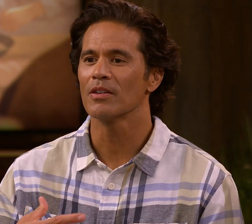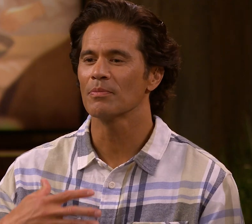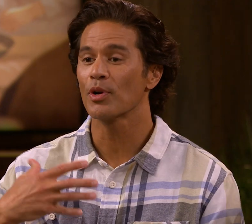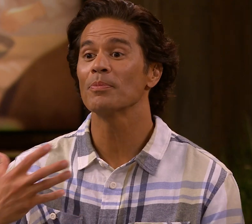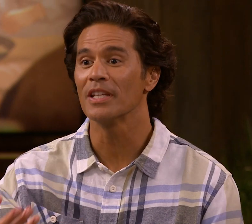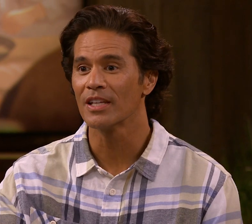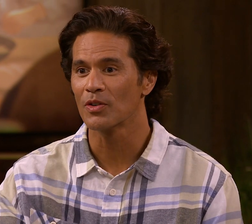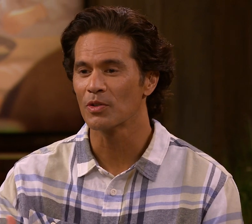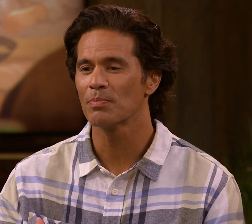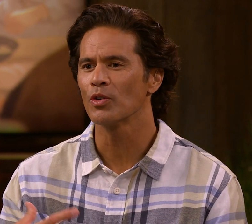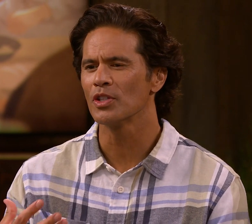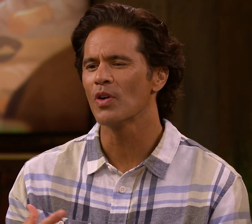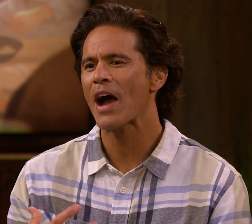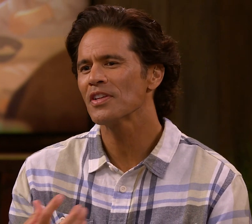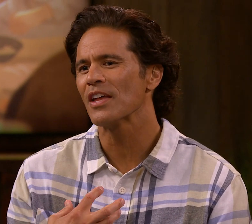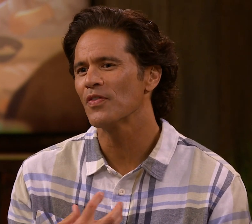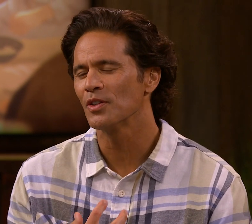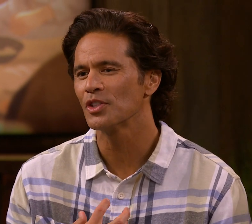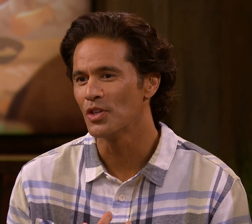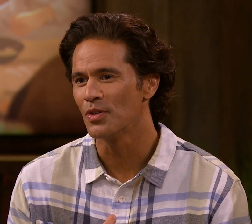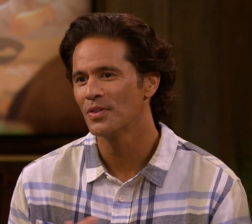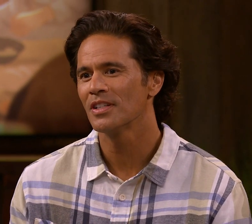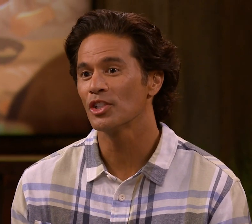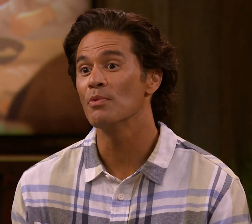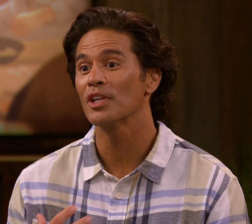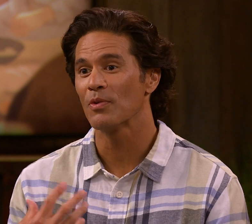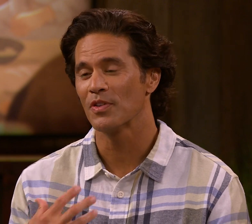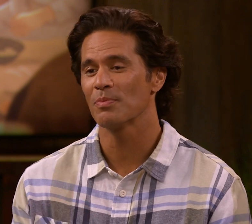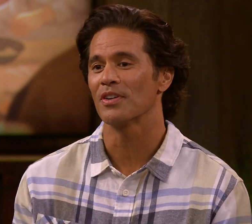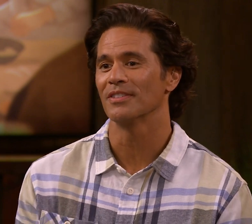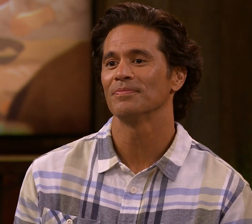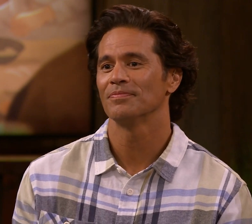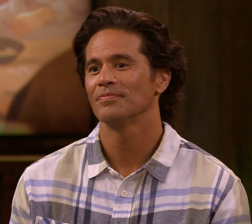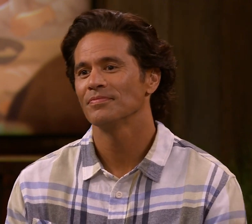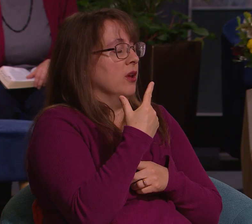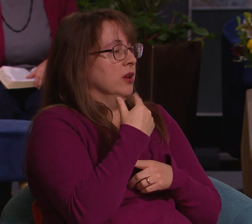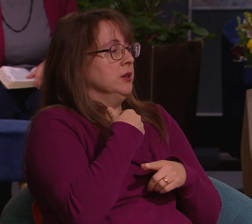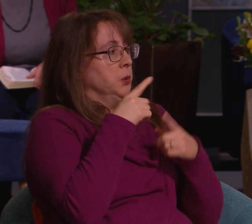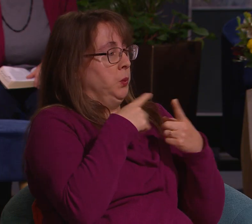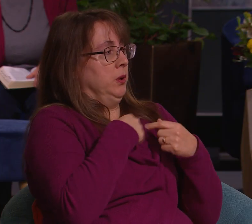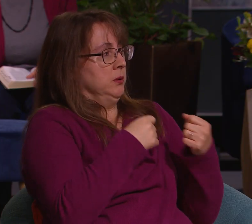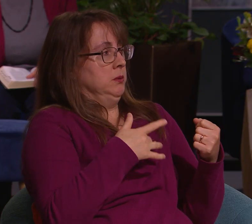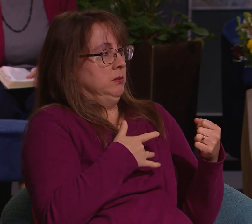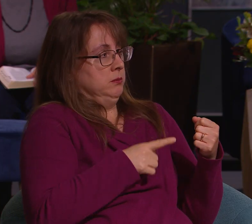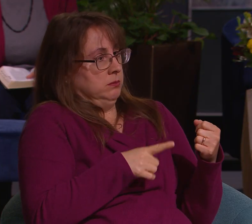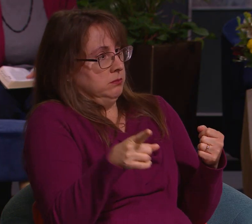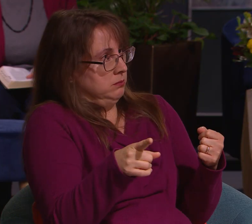prompting or spoke to you. How does that feel to you to communicate with the spirit? It's kind of like a guide dog. As